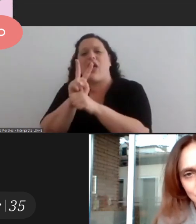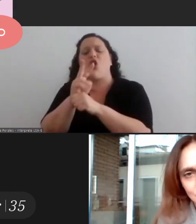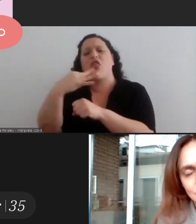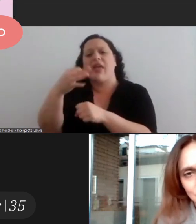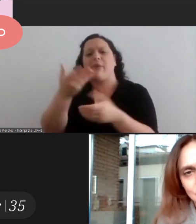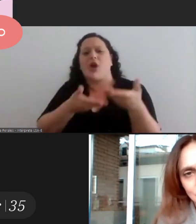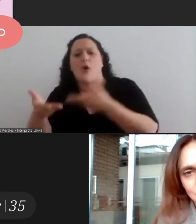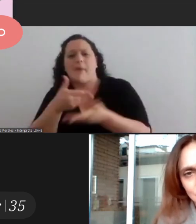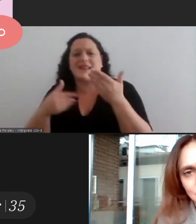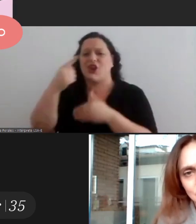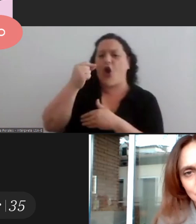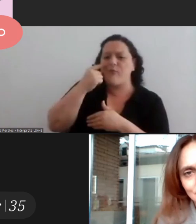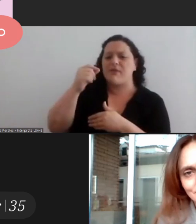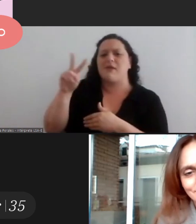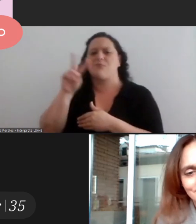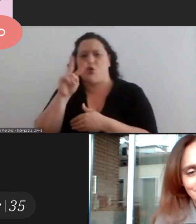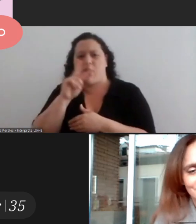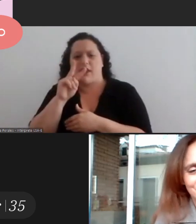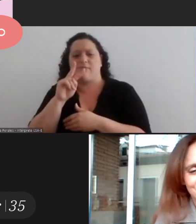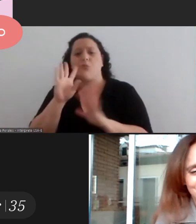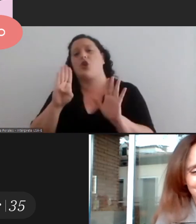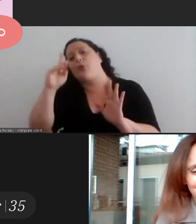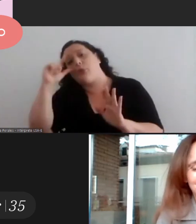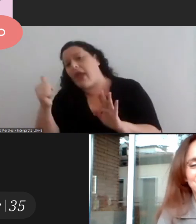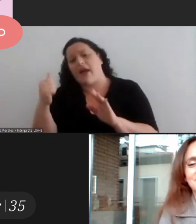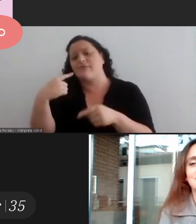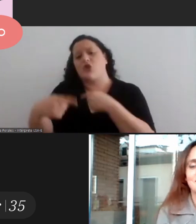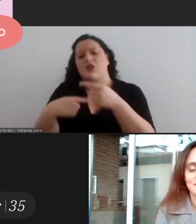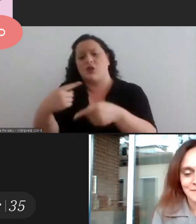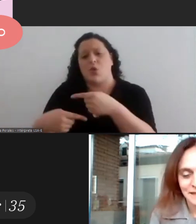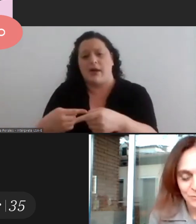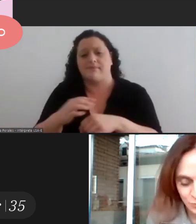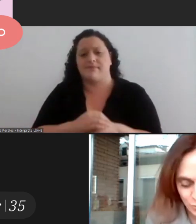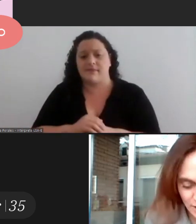caring work well bea you have the floor